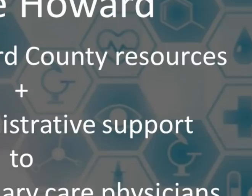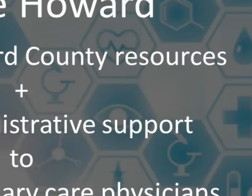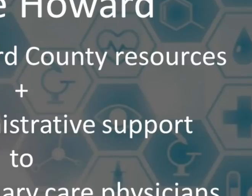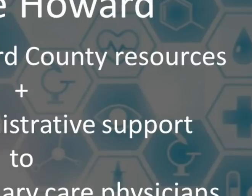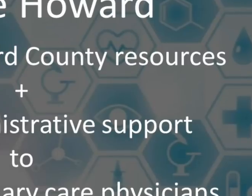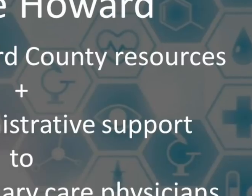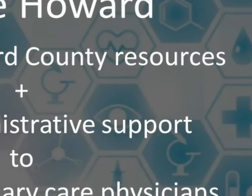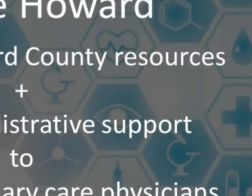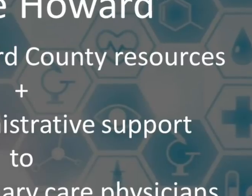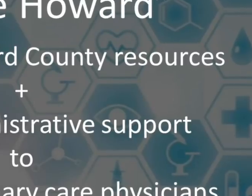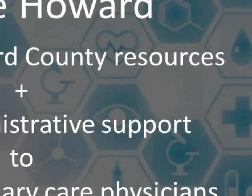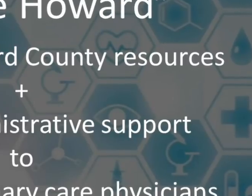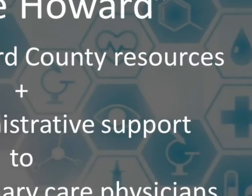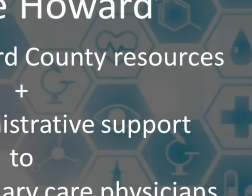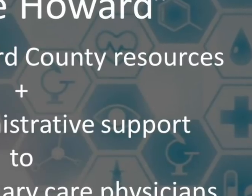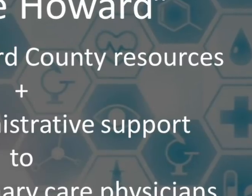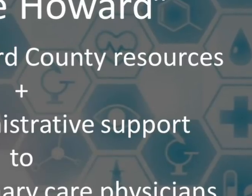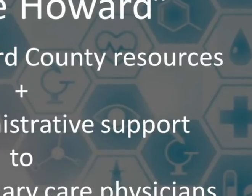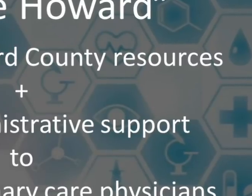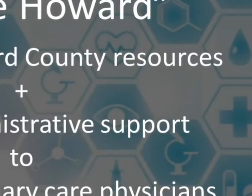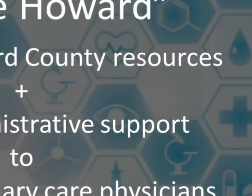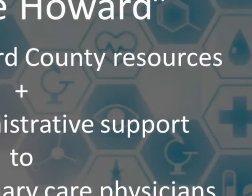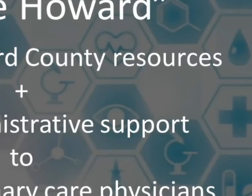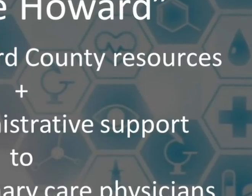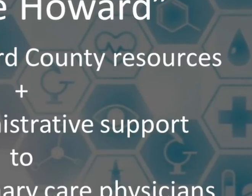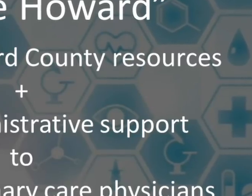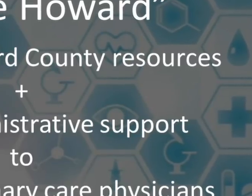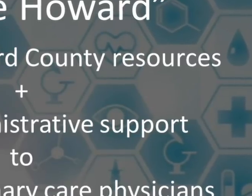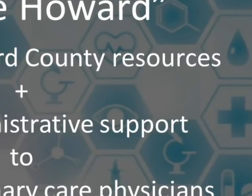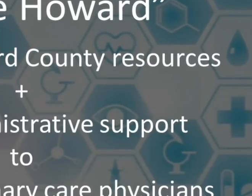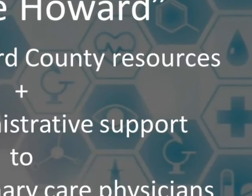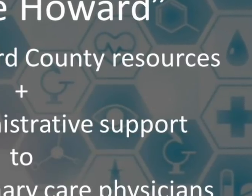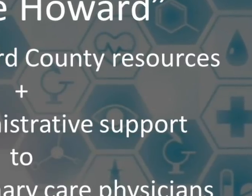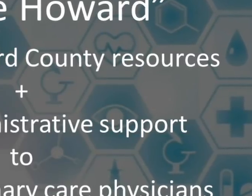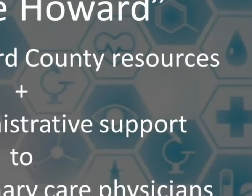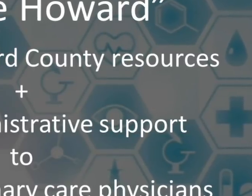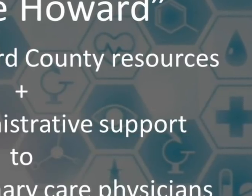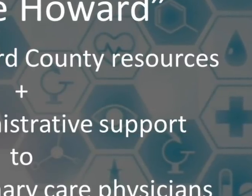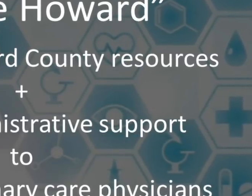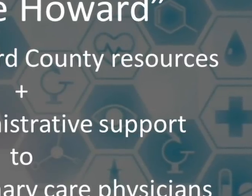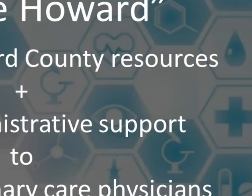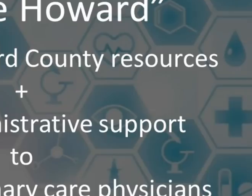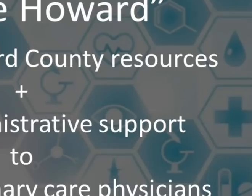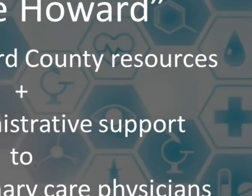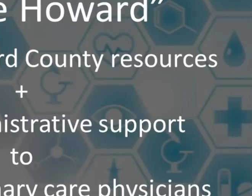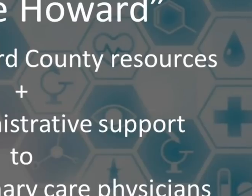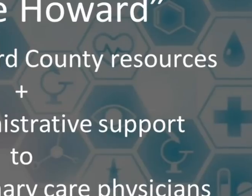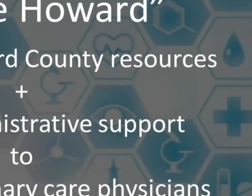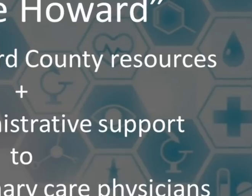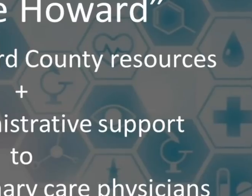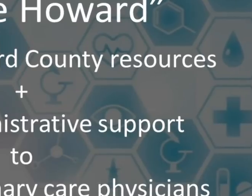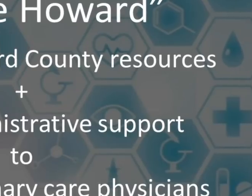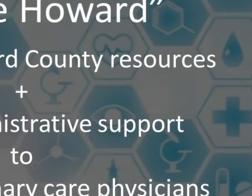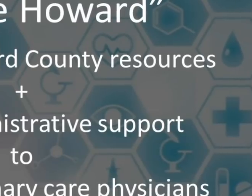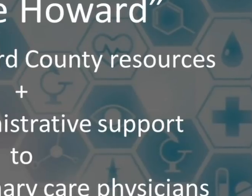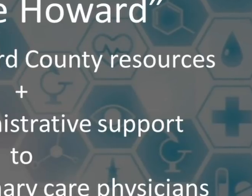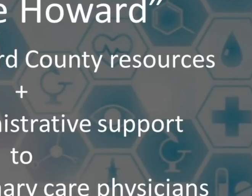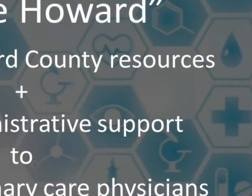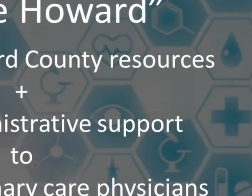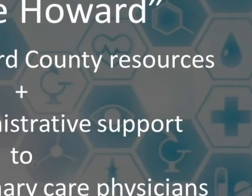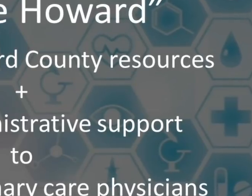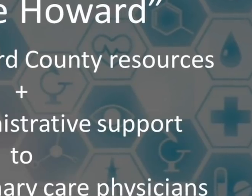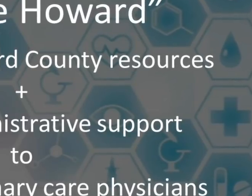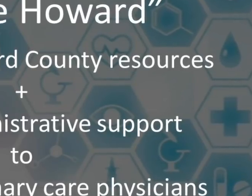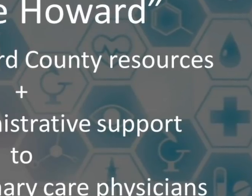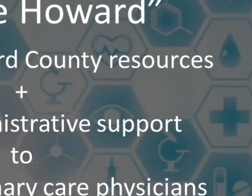a program which is combining county resources and administrative support from the hospital to bring new primary care